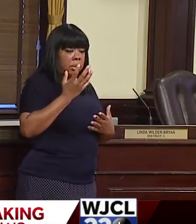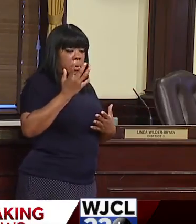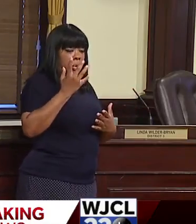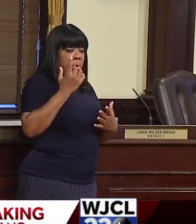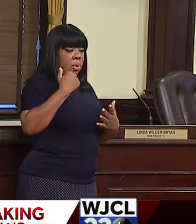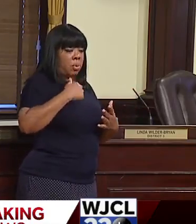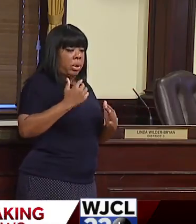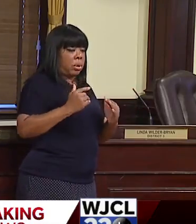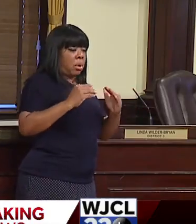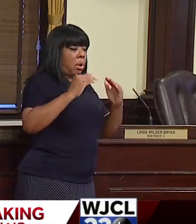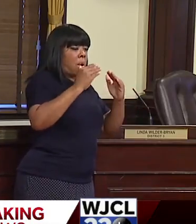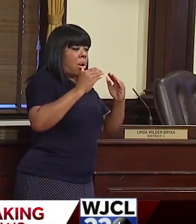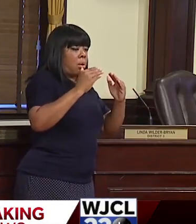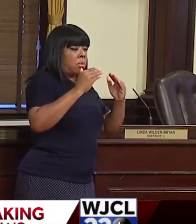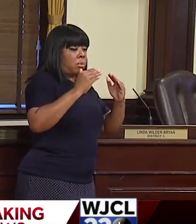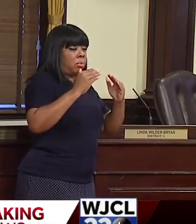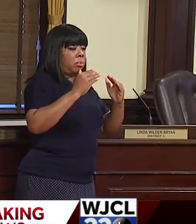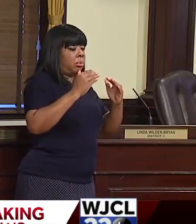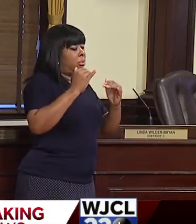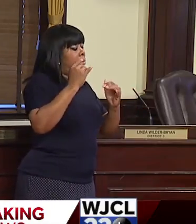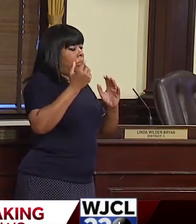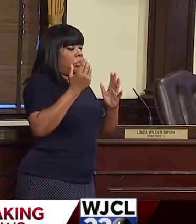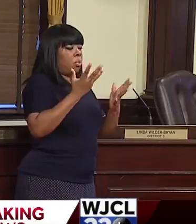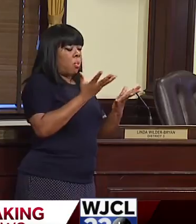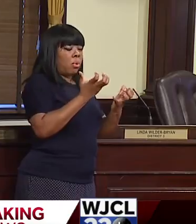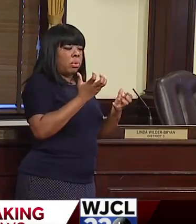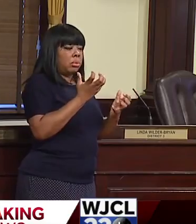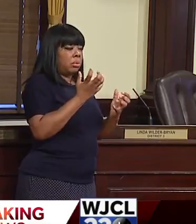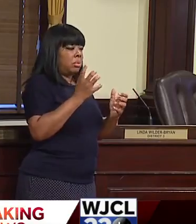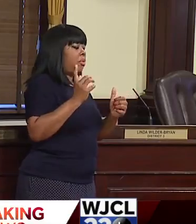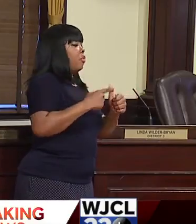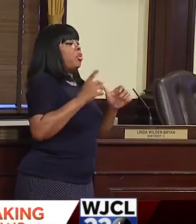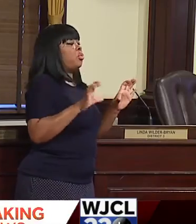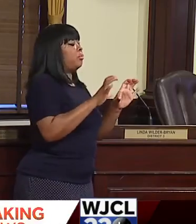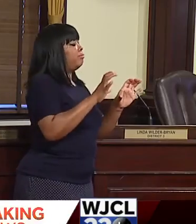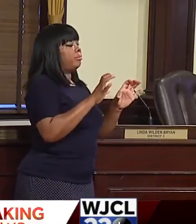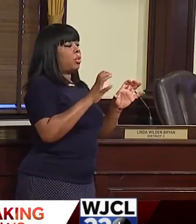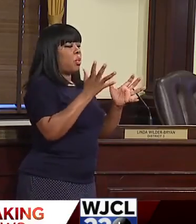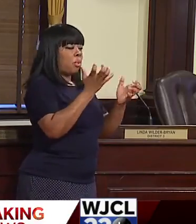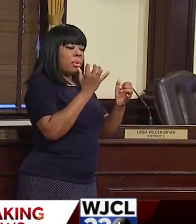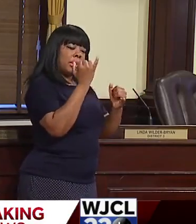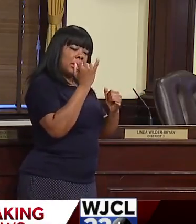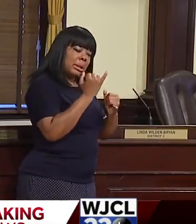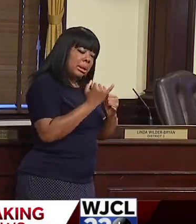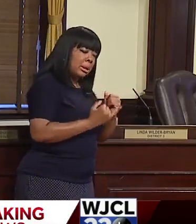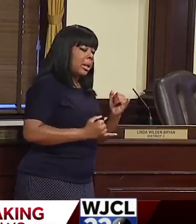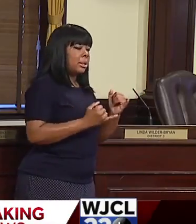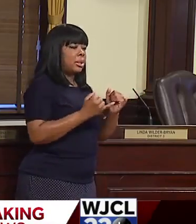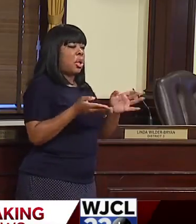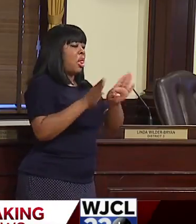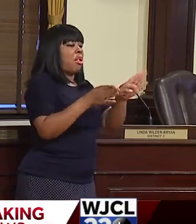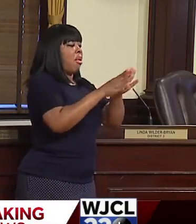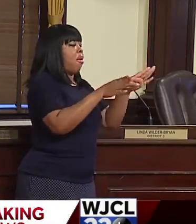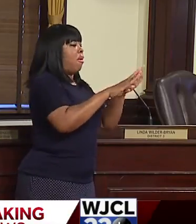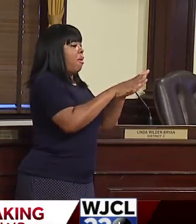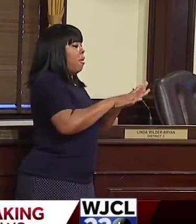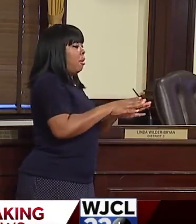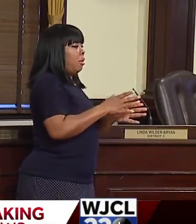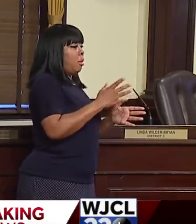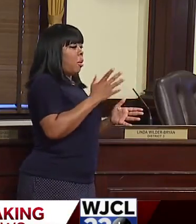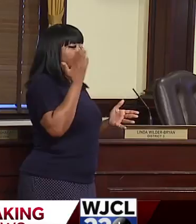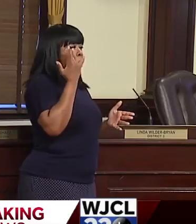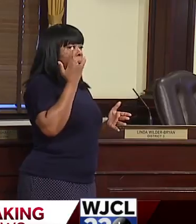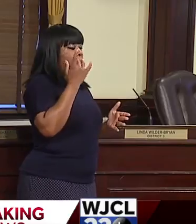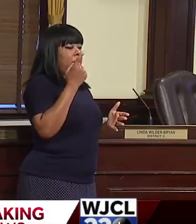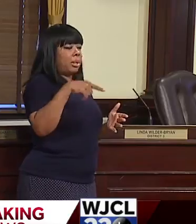yet? Again, we want to make that last resort and we have been resisting people saying shut it down, shut it down because they don't really